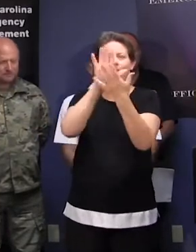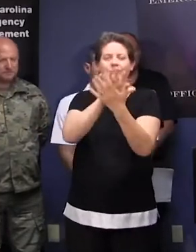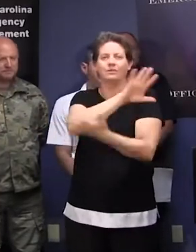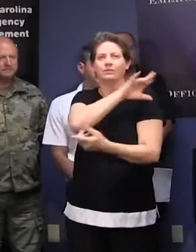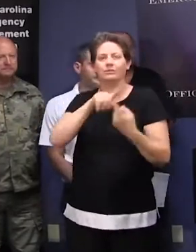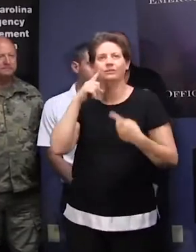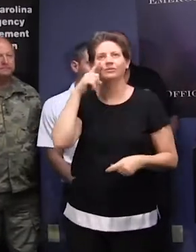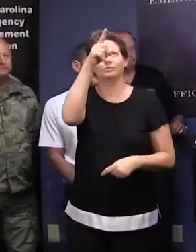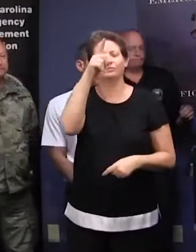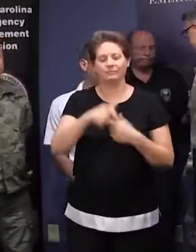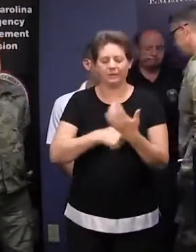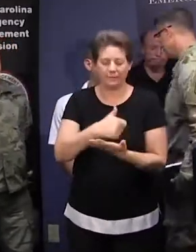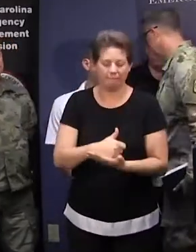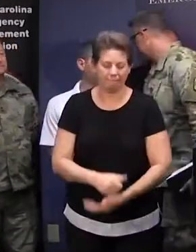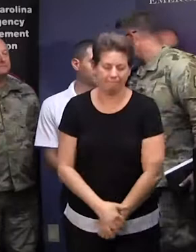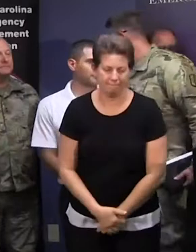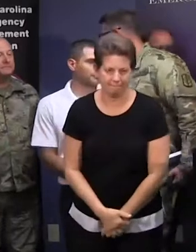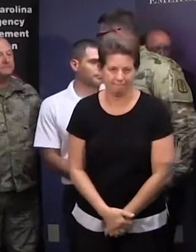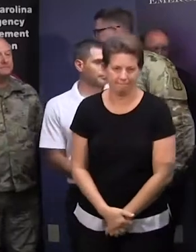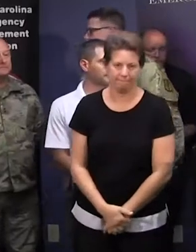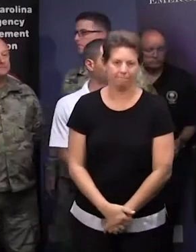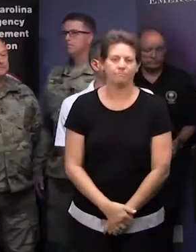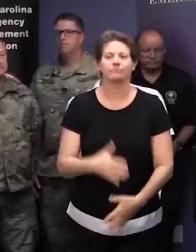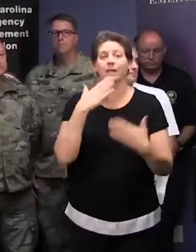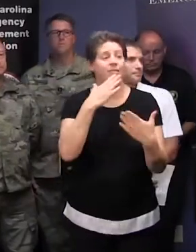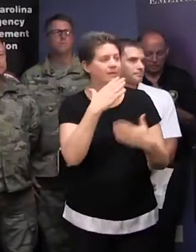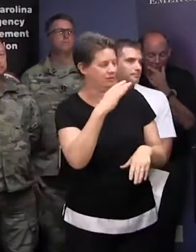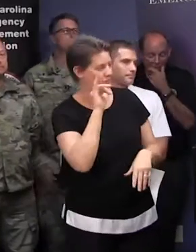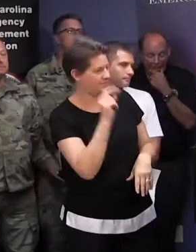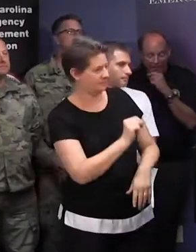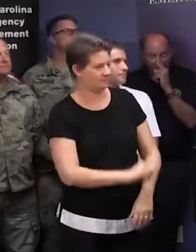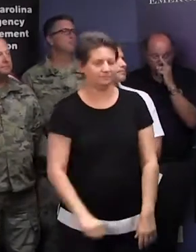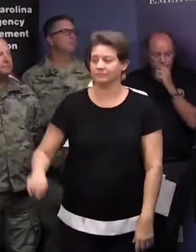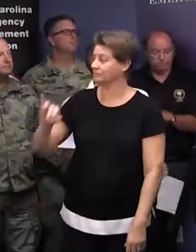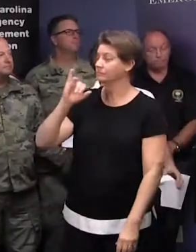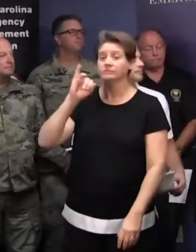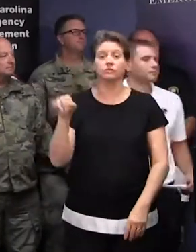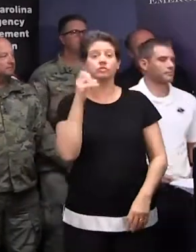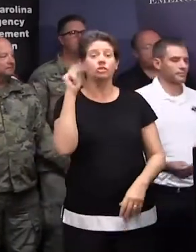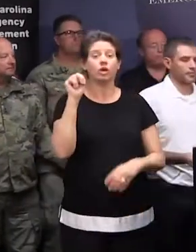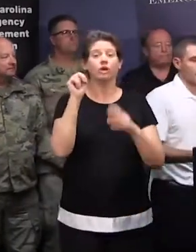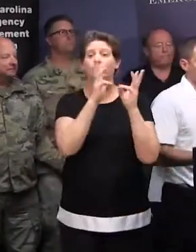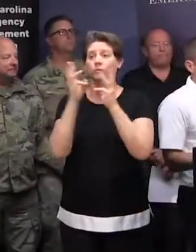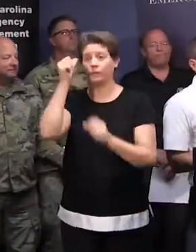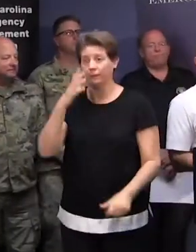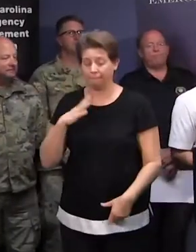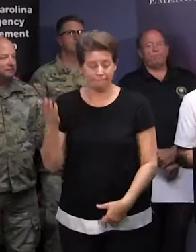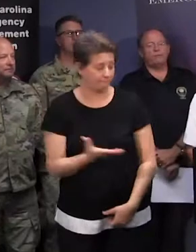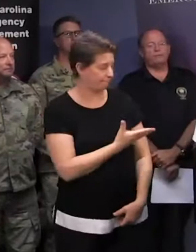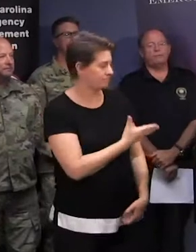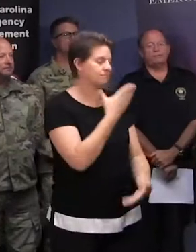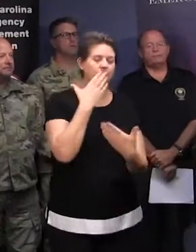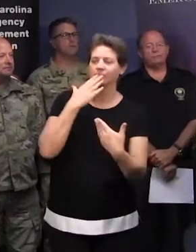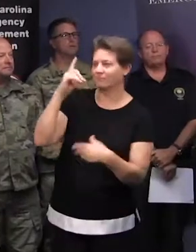Amen. Thank you, Chaplain Denny. Oh, me. John Quirello, National Weather Service. Thank